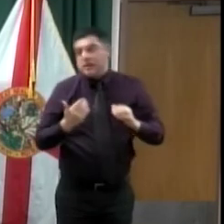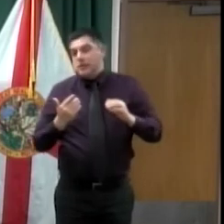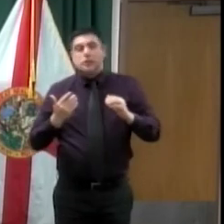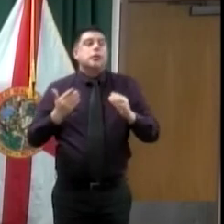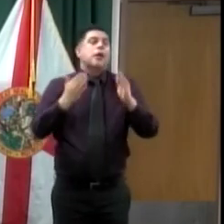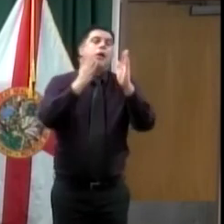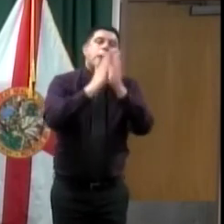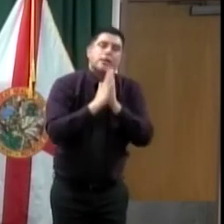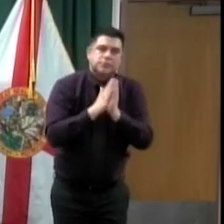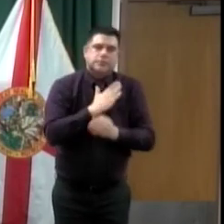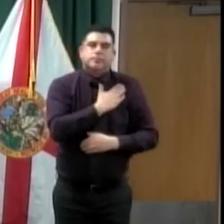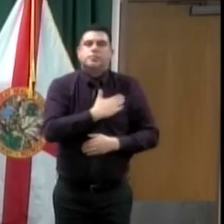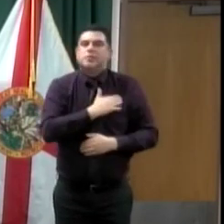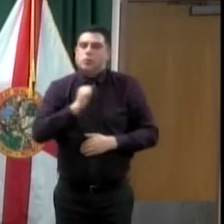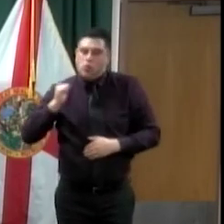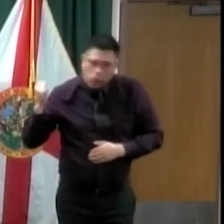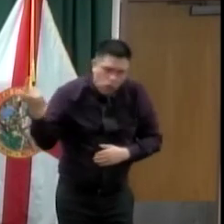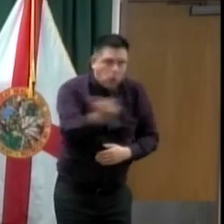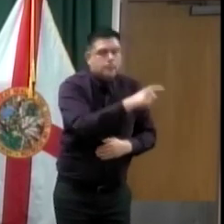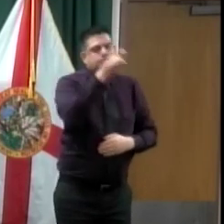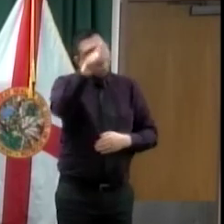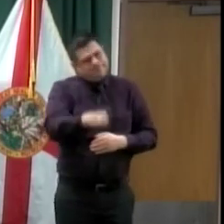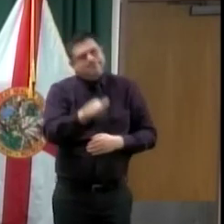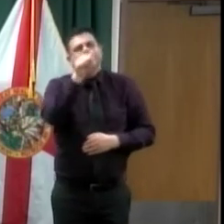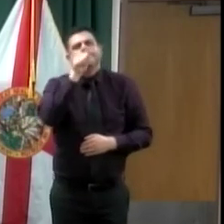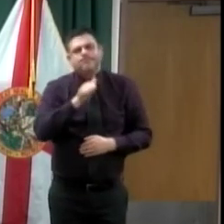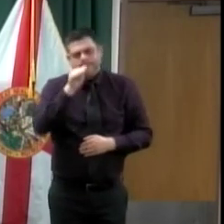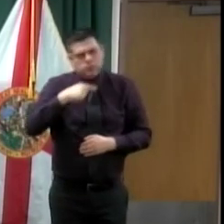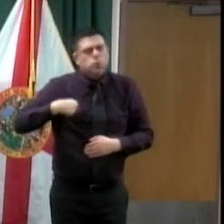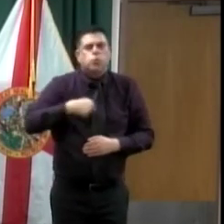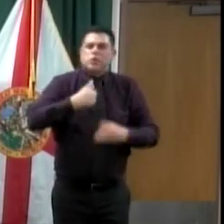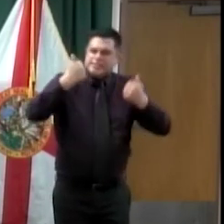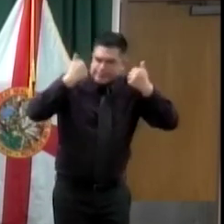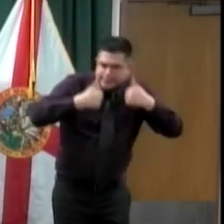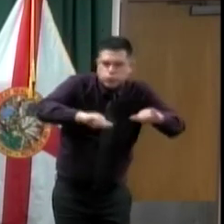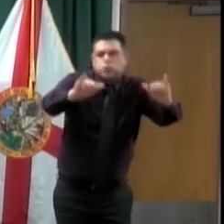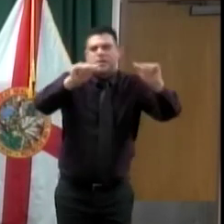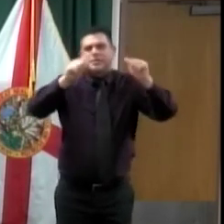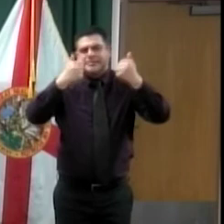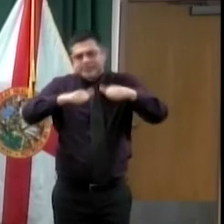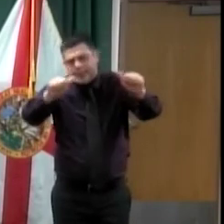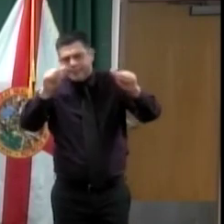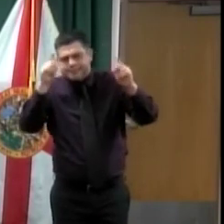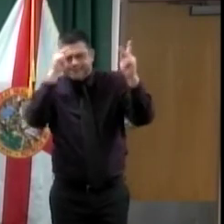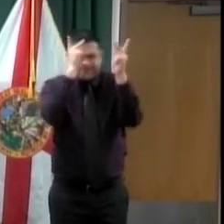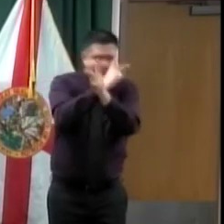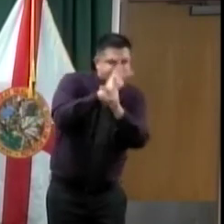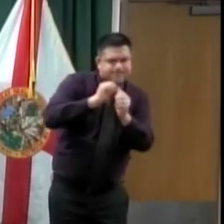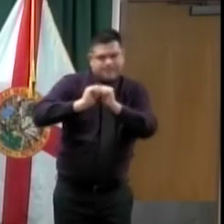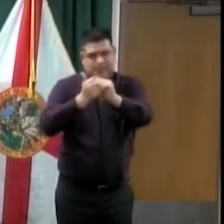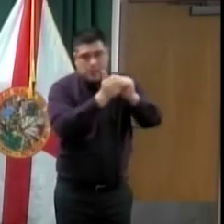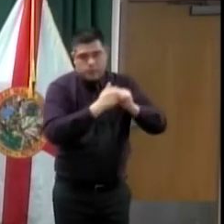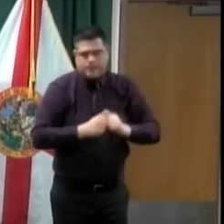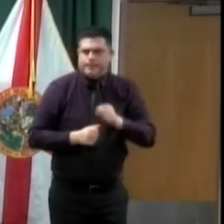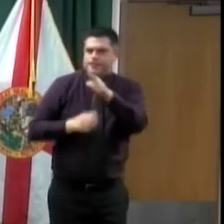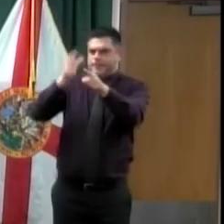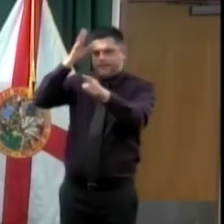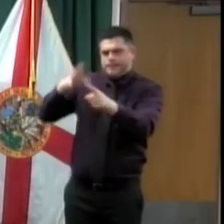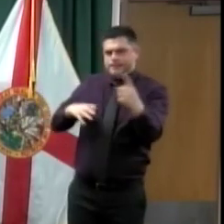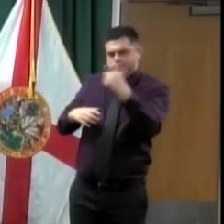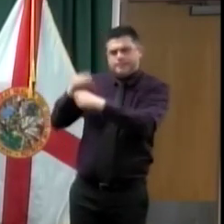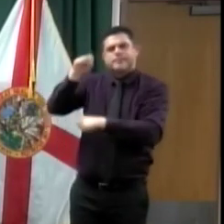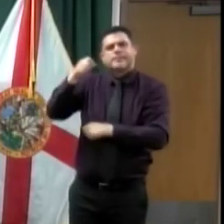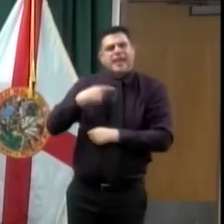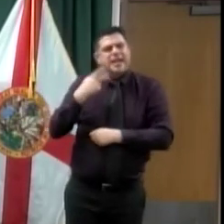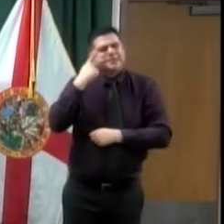out and do what's best for the people. I think one of the things I was seeing a lot of people complaining about is when it comes to the developers who are up